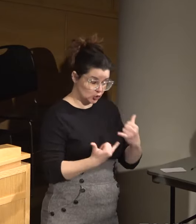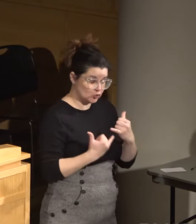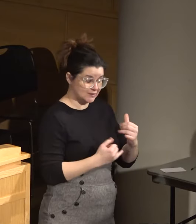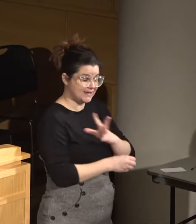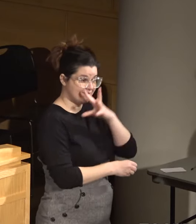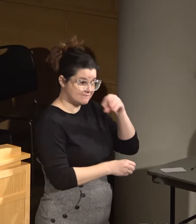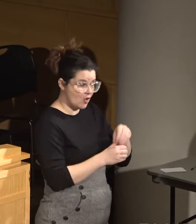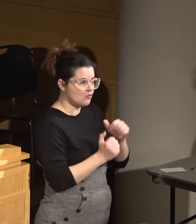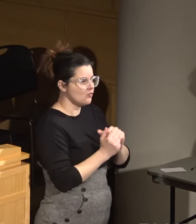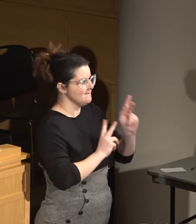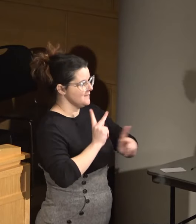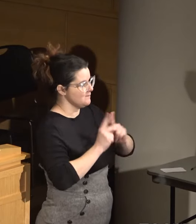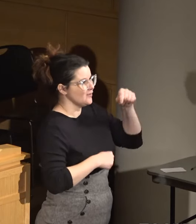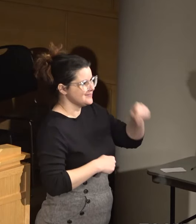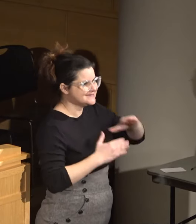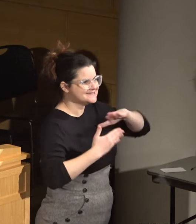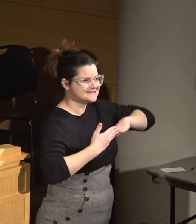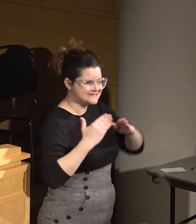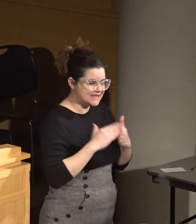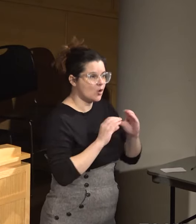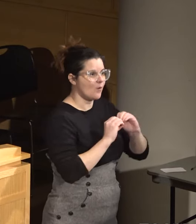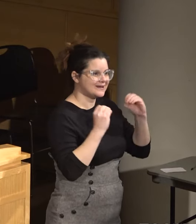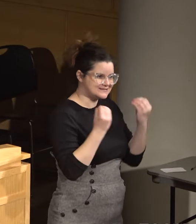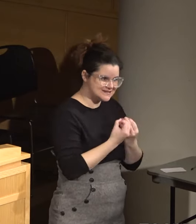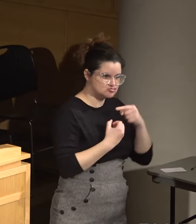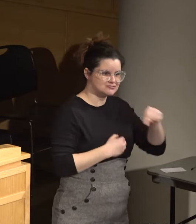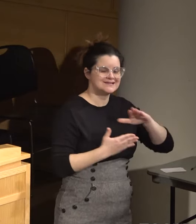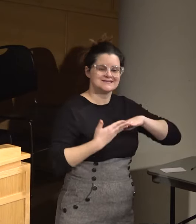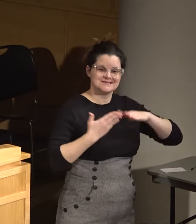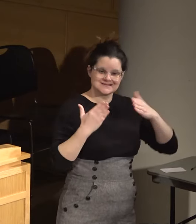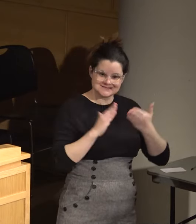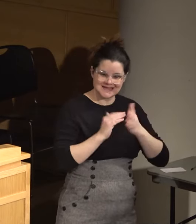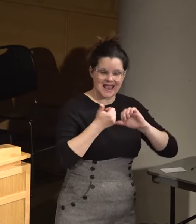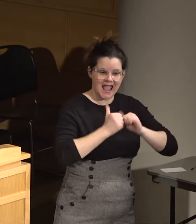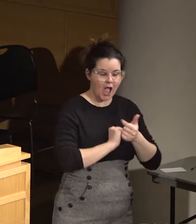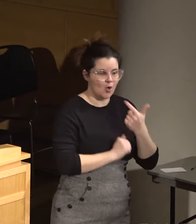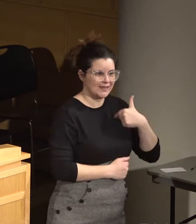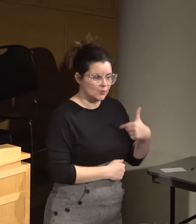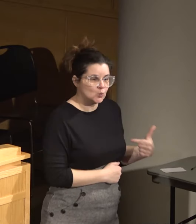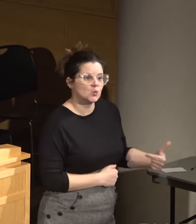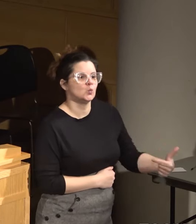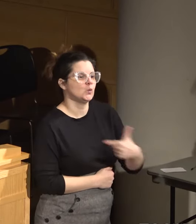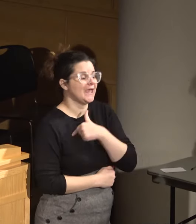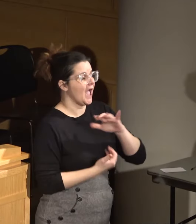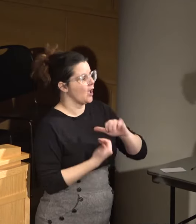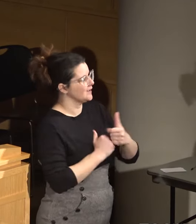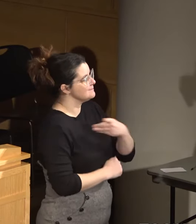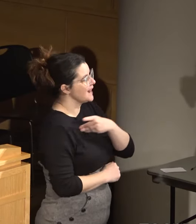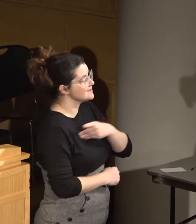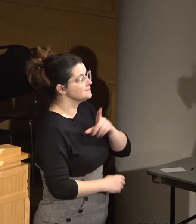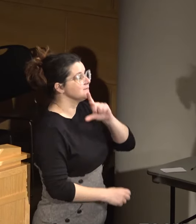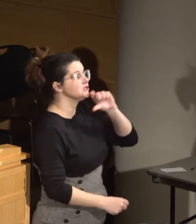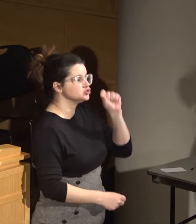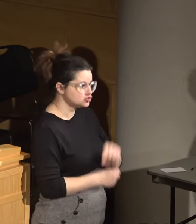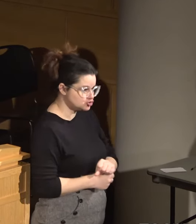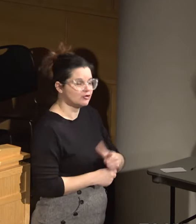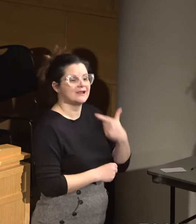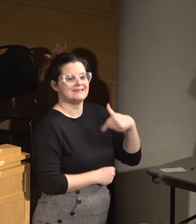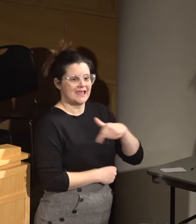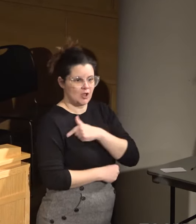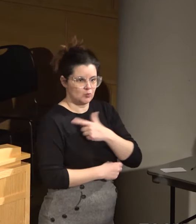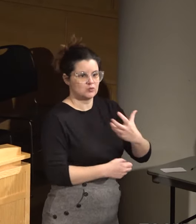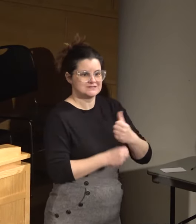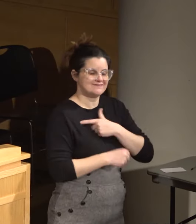involved with people in this city or organizations, and how can we, how can Minneapolis be assured that we will